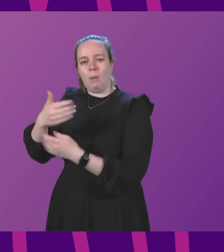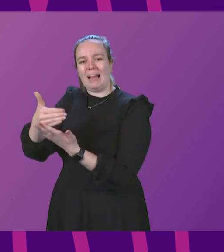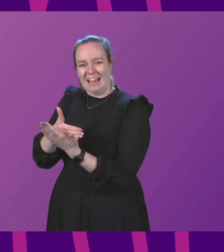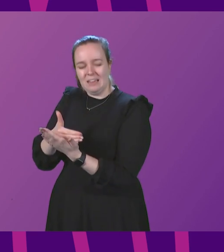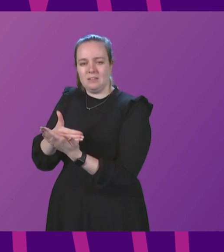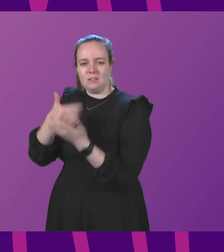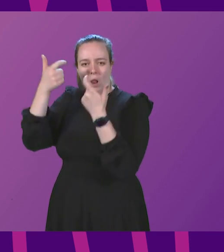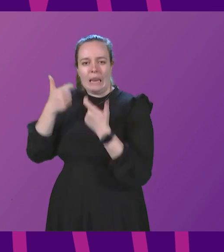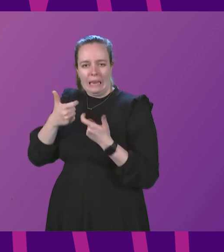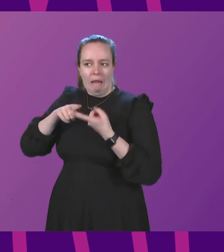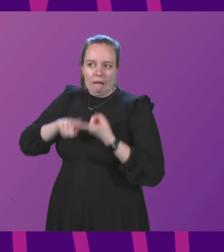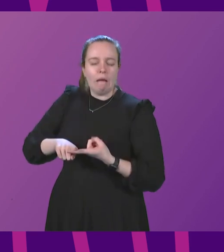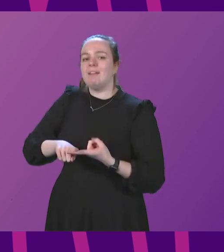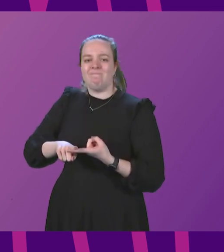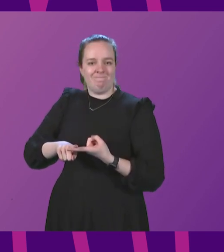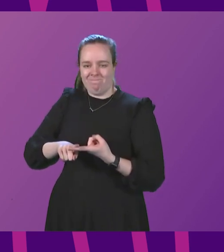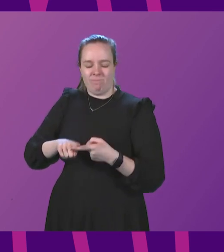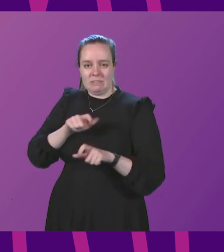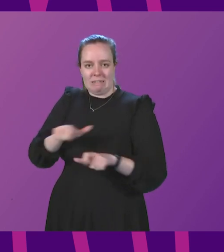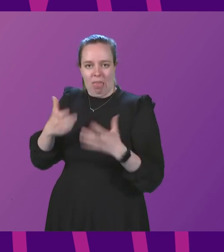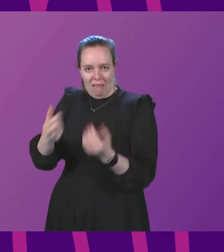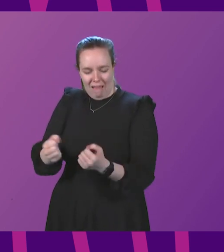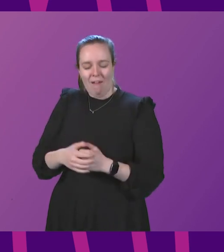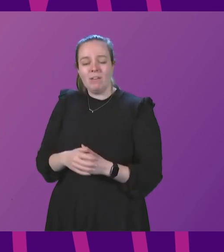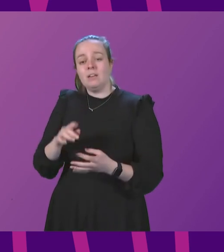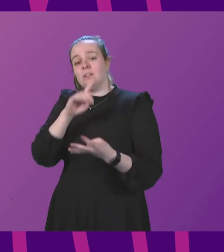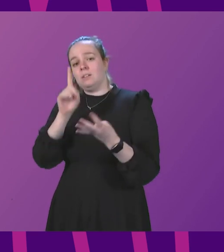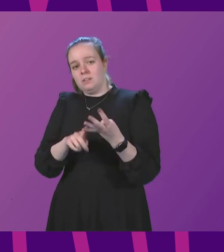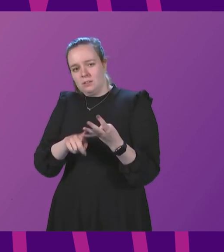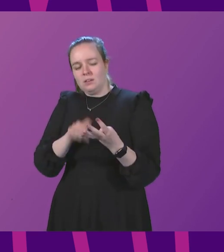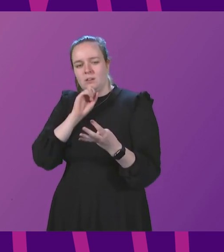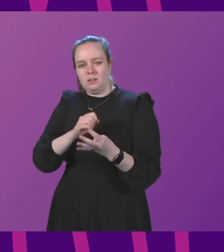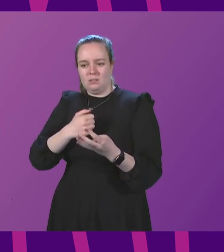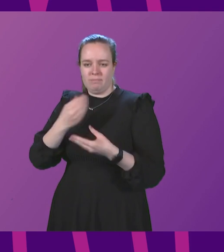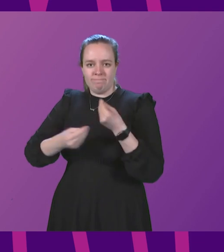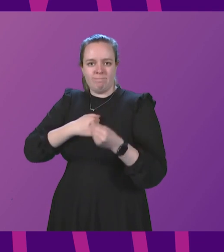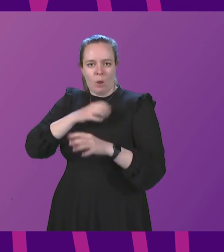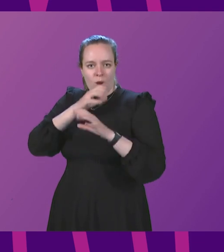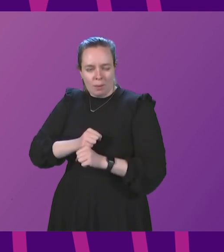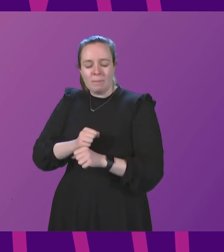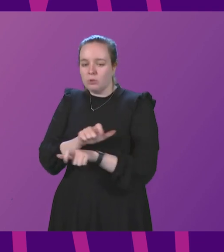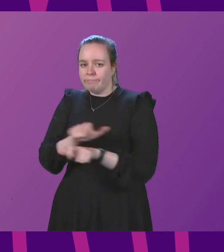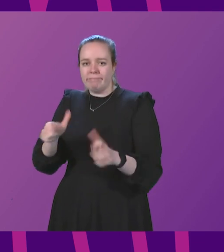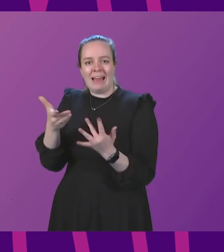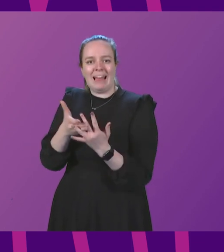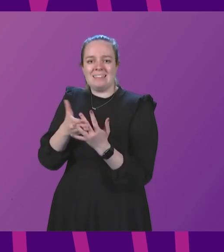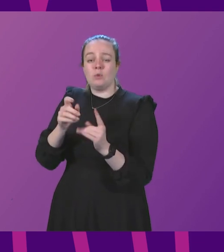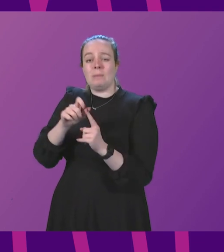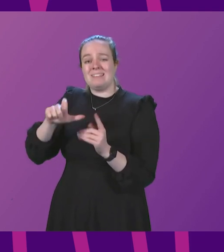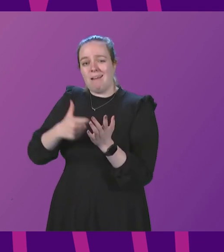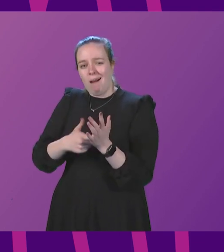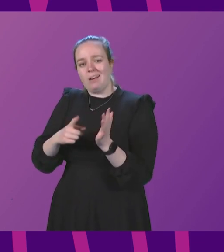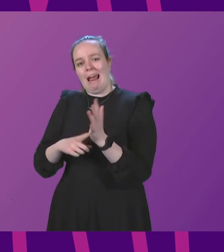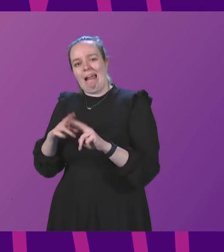measures that still remain in place. And finally, I will set out our commitment to continued access to PCR and